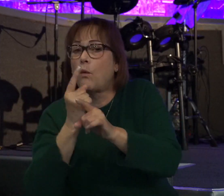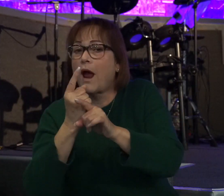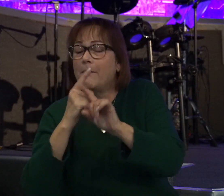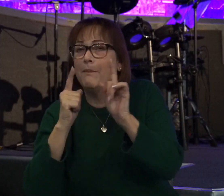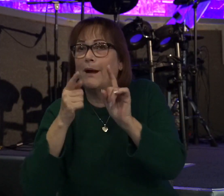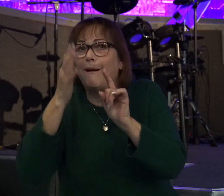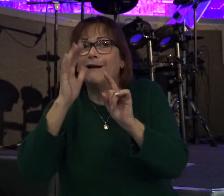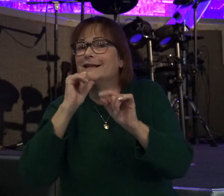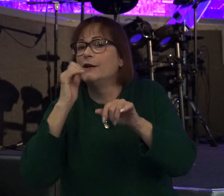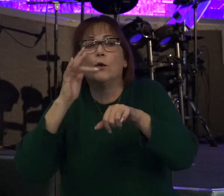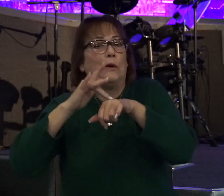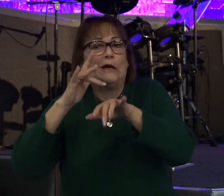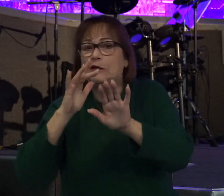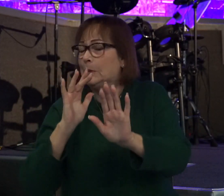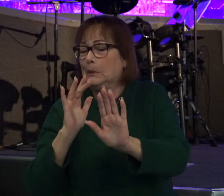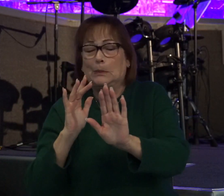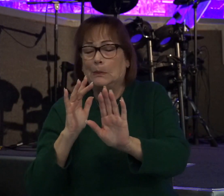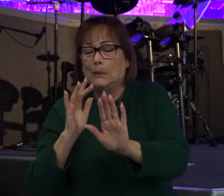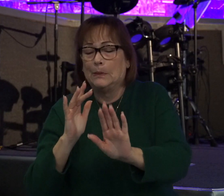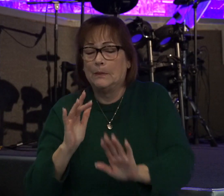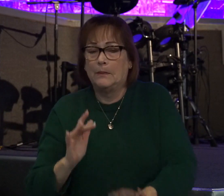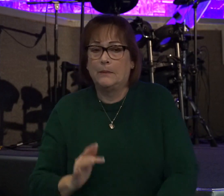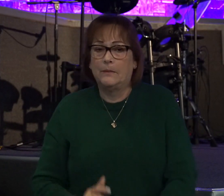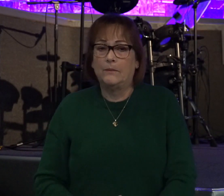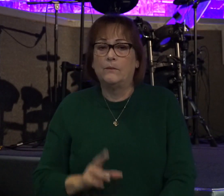touch it. No one's to touch it.